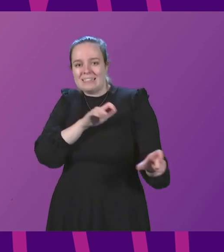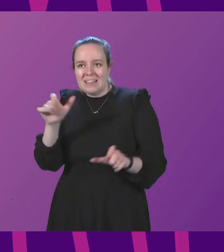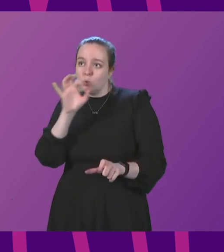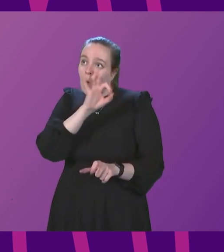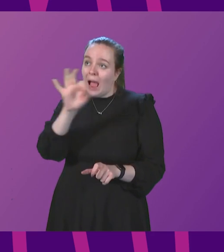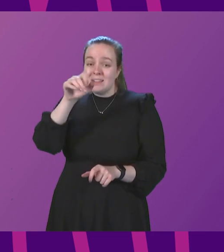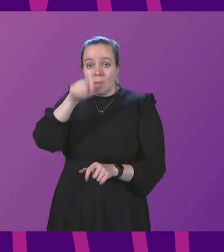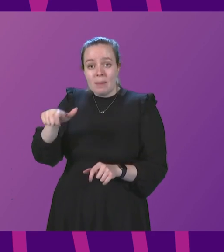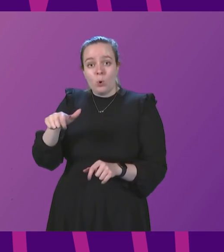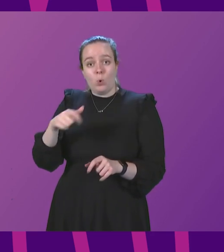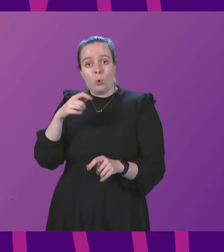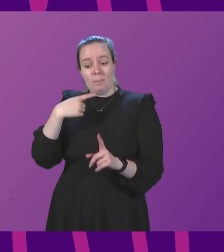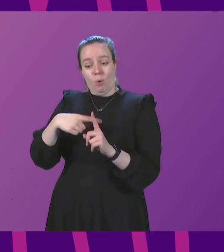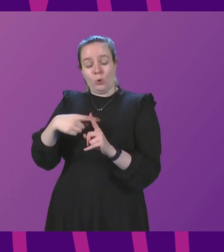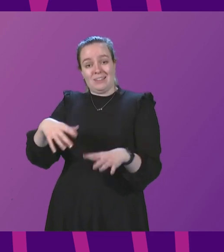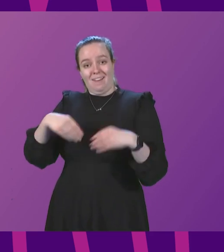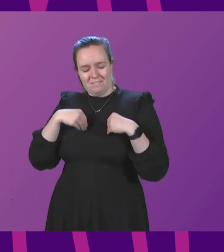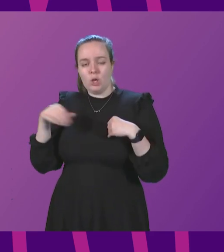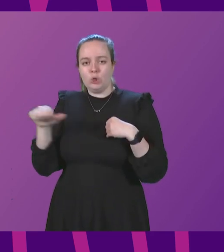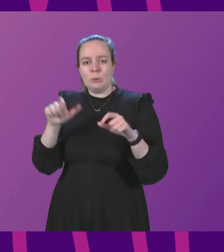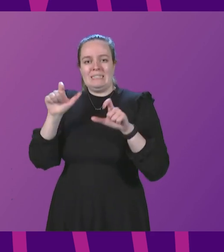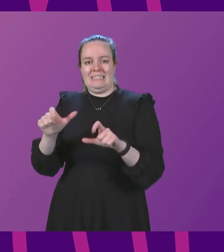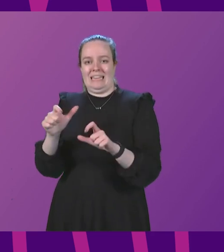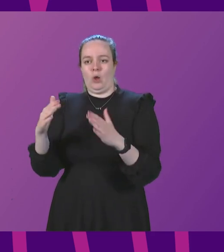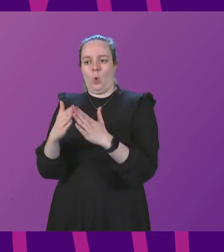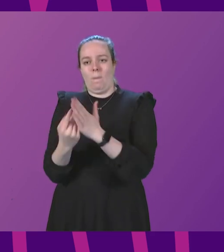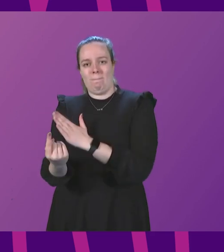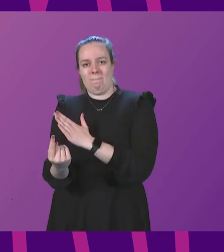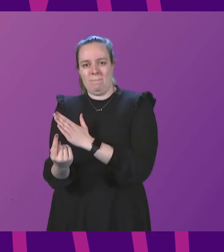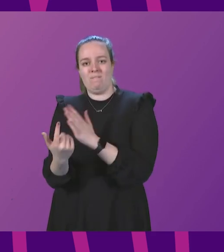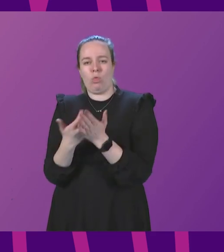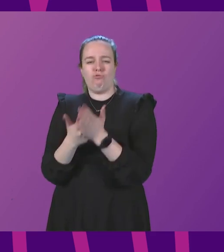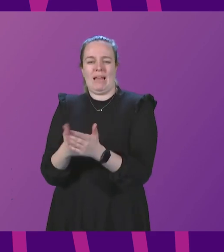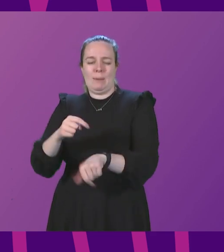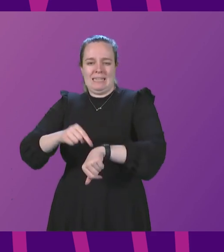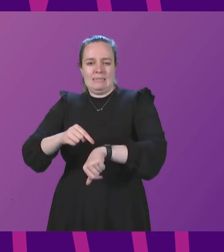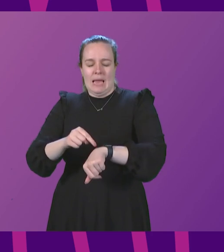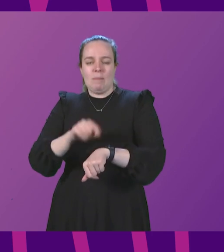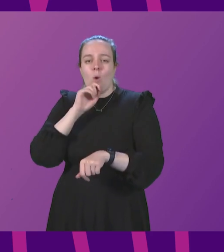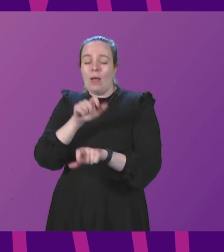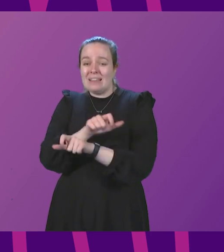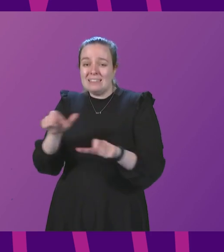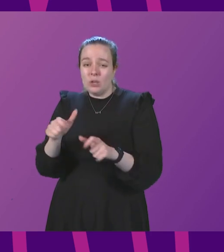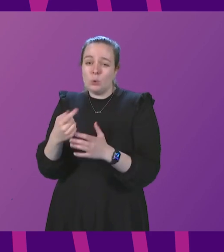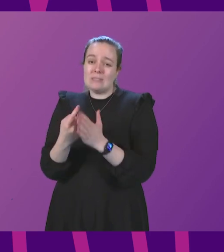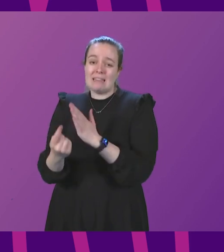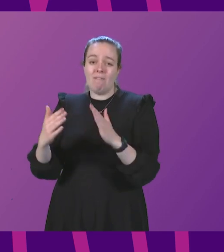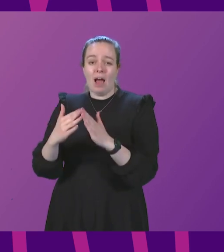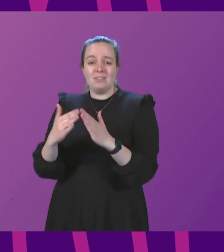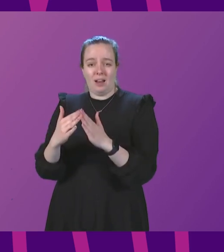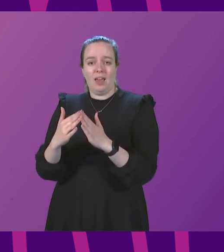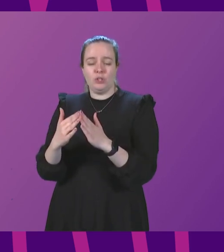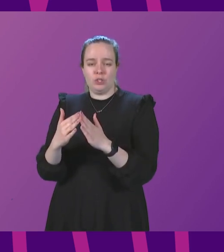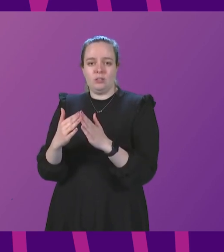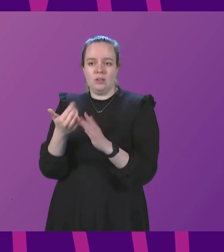those who test positive for COVID to isolate for the recommended period, and we will continue to make self-isolation support payments